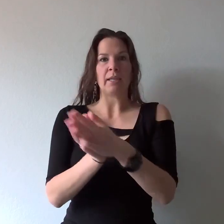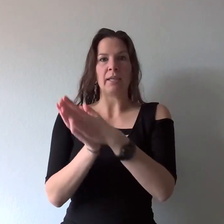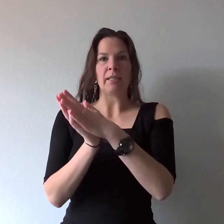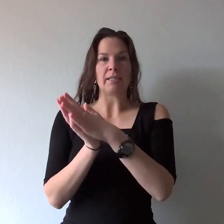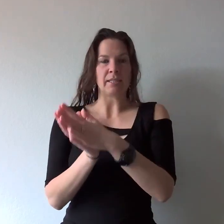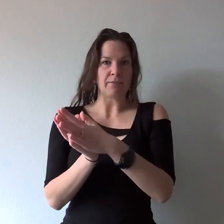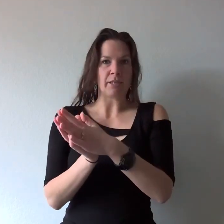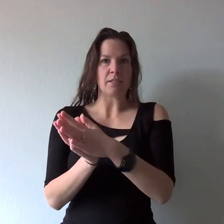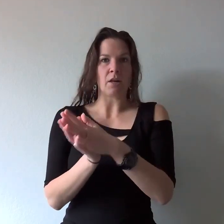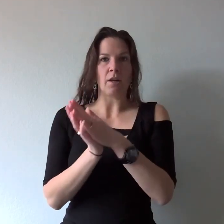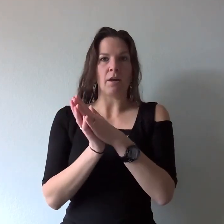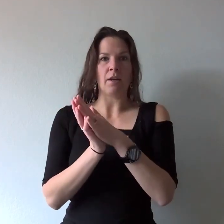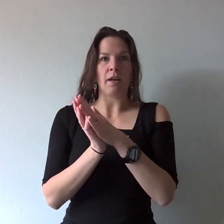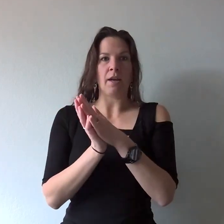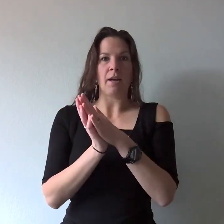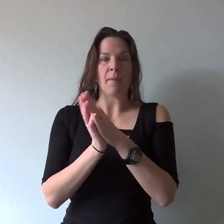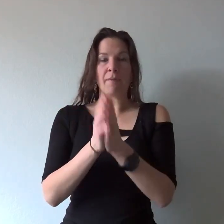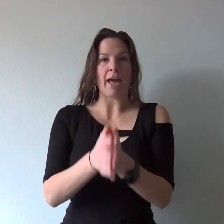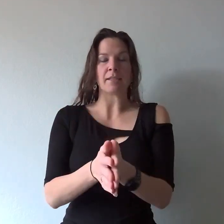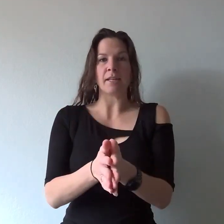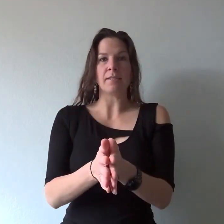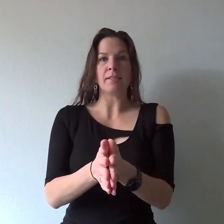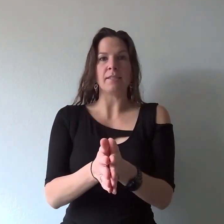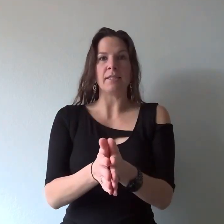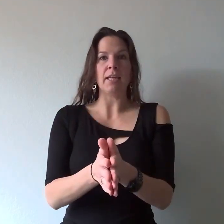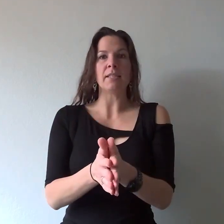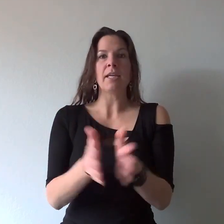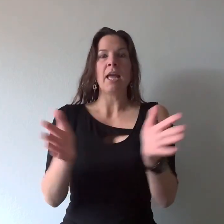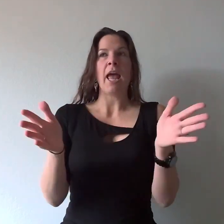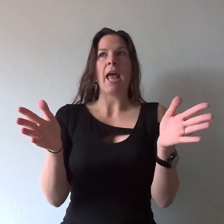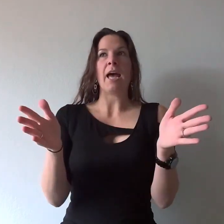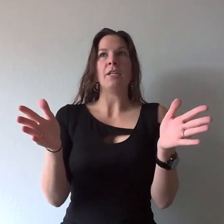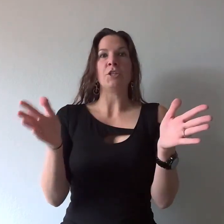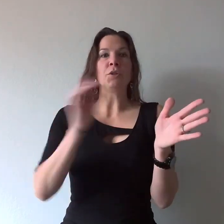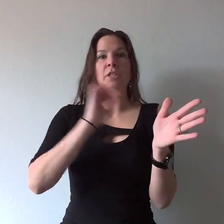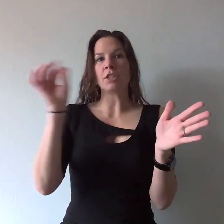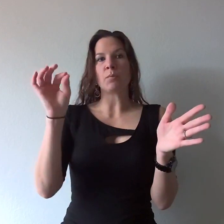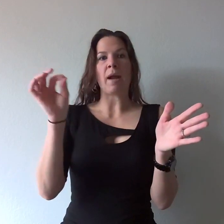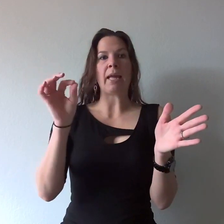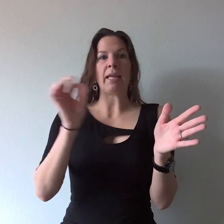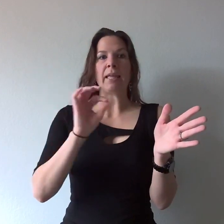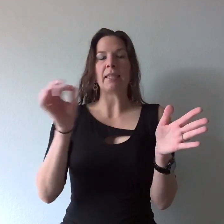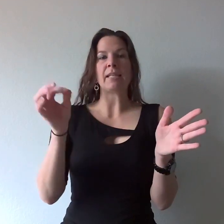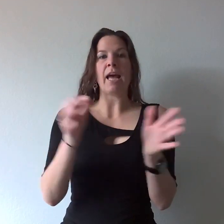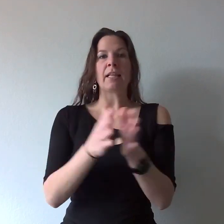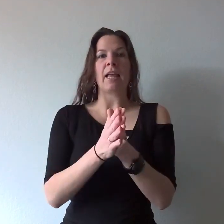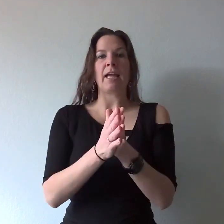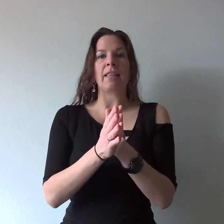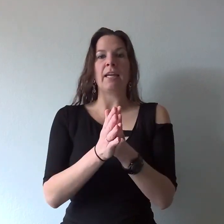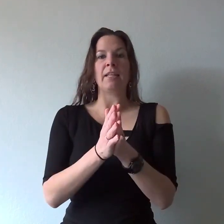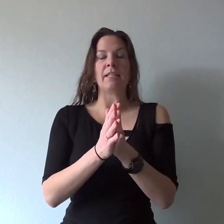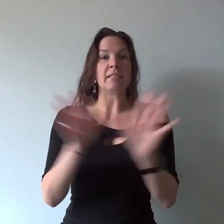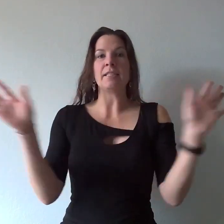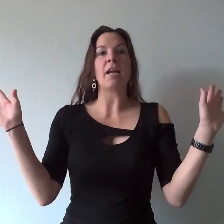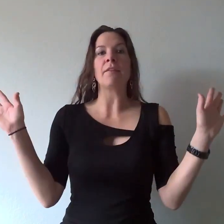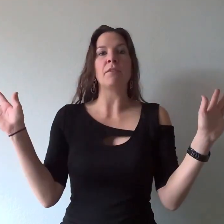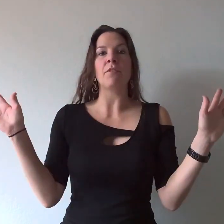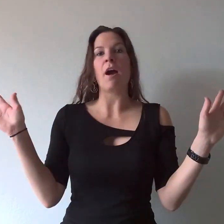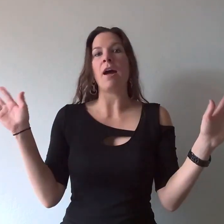the six of us are have access to see it and you can just write in the tagline that this is not even for our